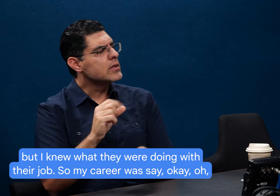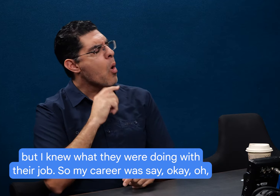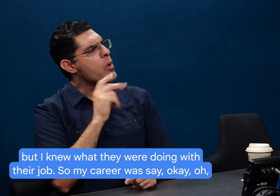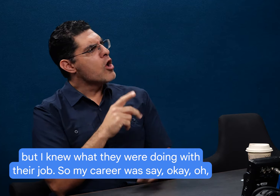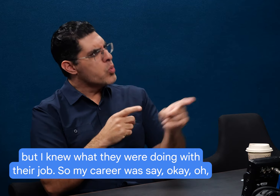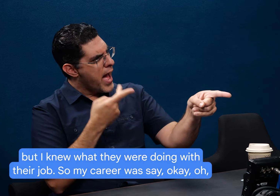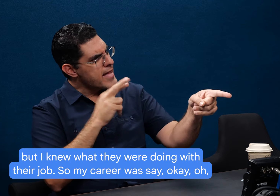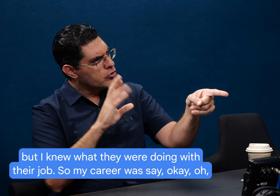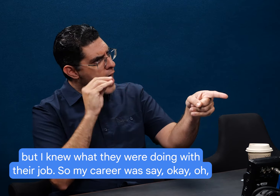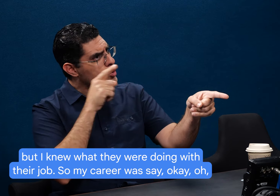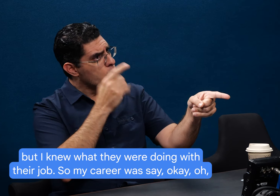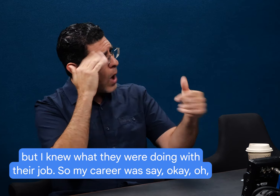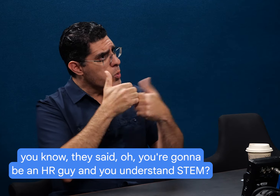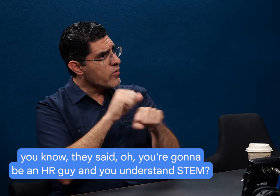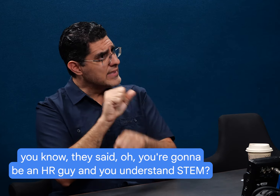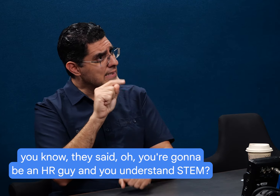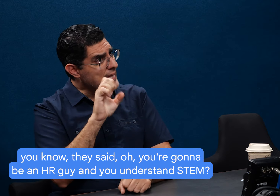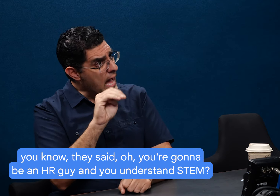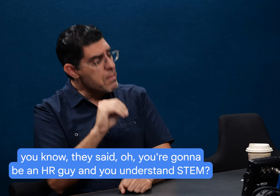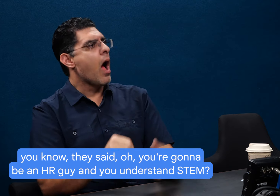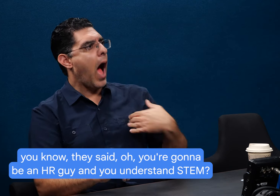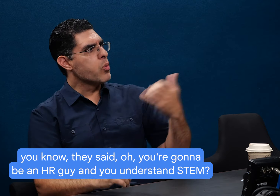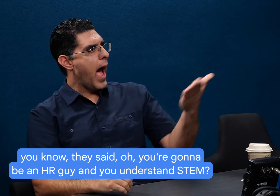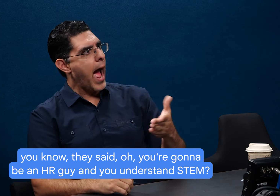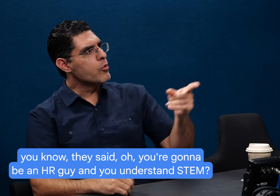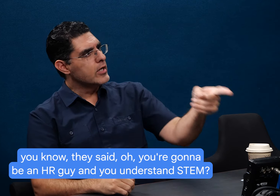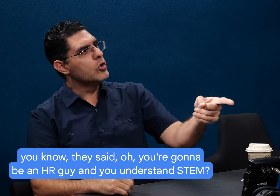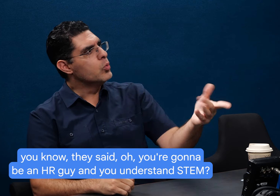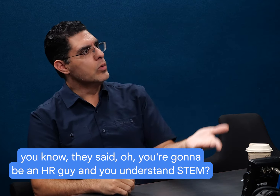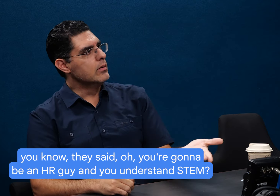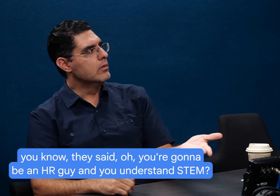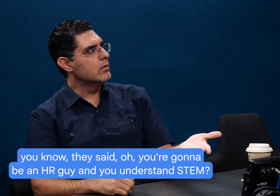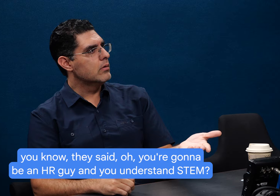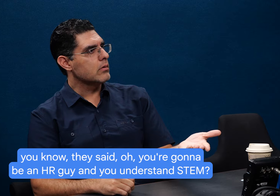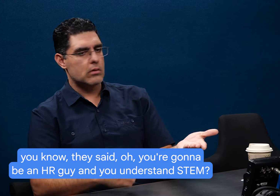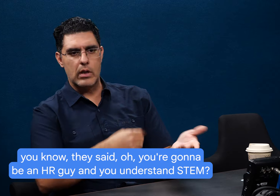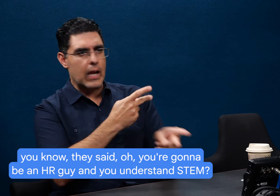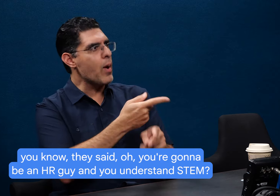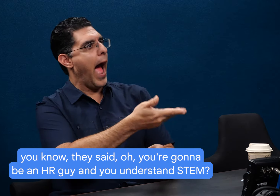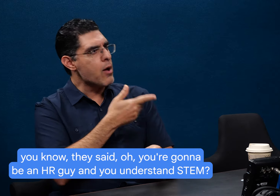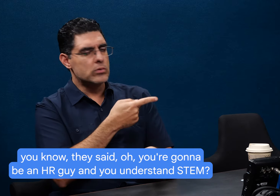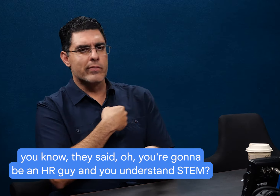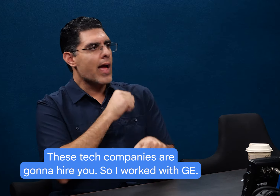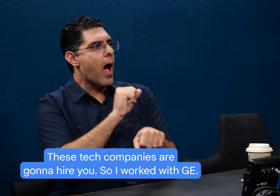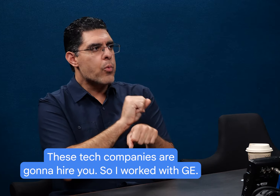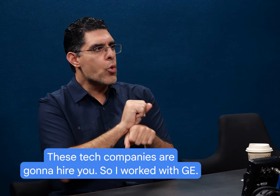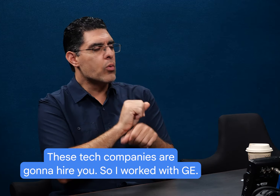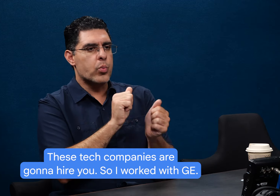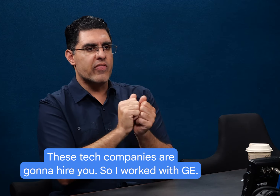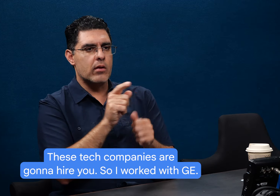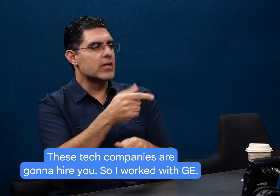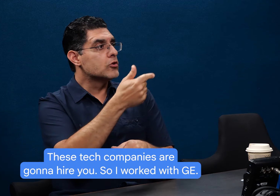with their job. So my career was say, okay, oh, you know, they said, oh, you're going to be an HR guy and you understand STEM.